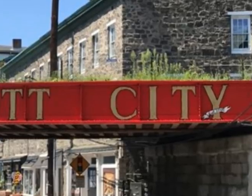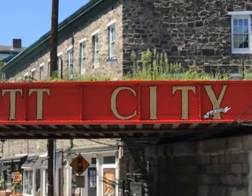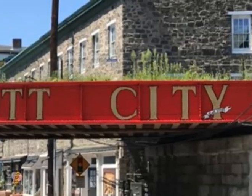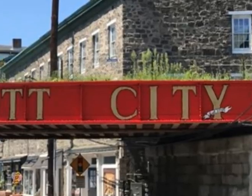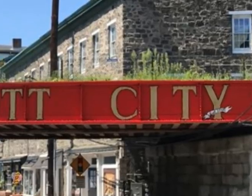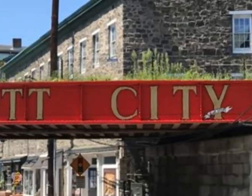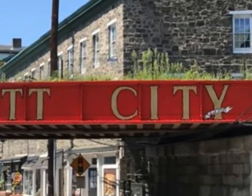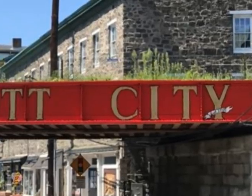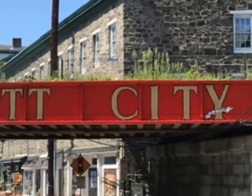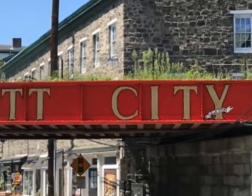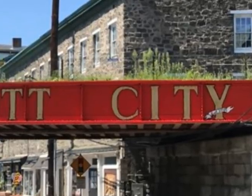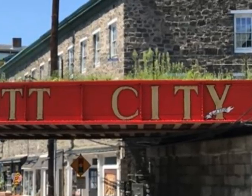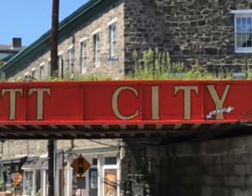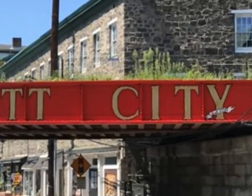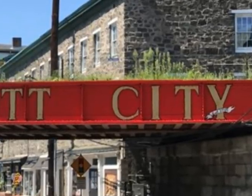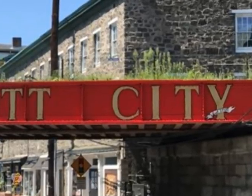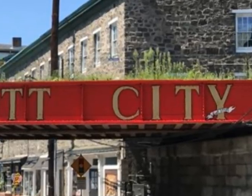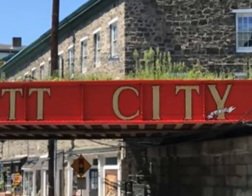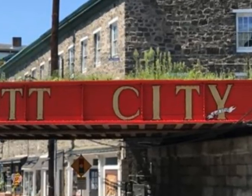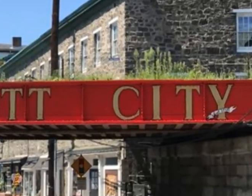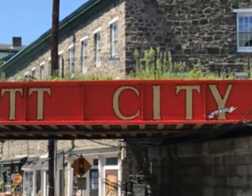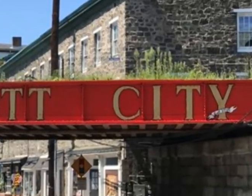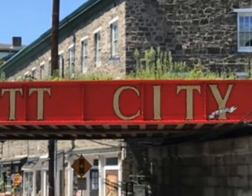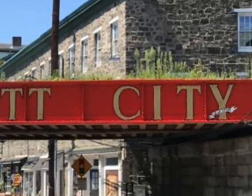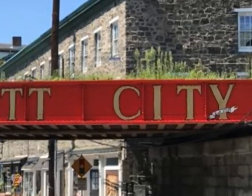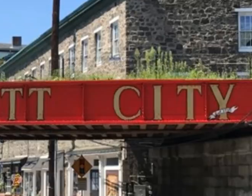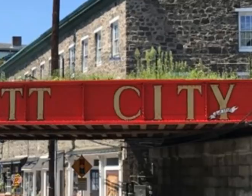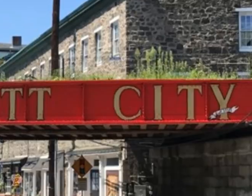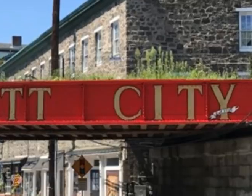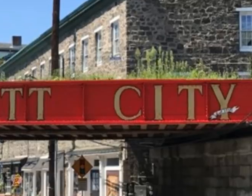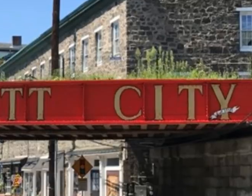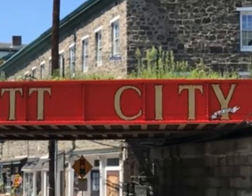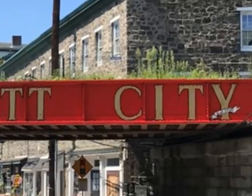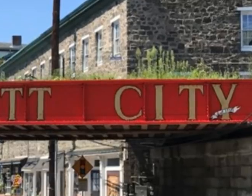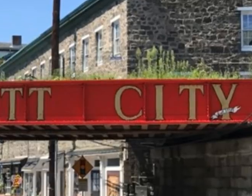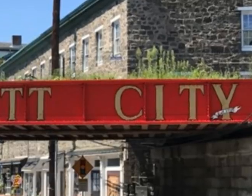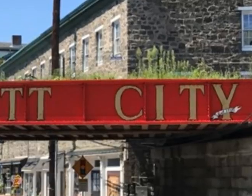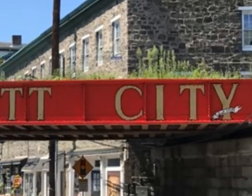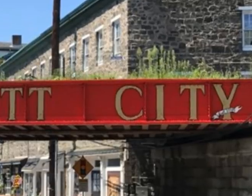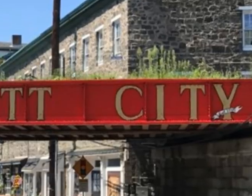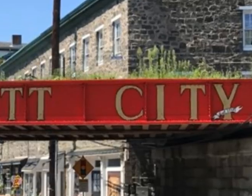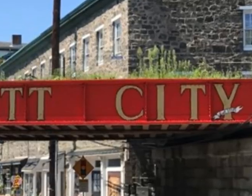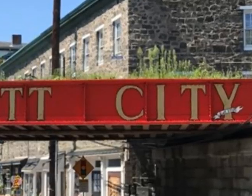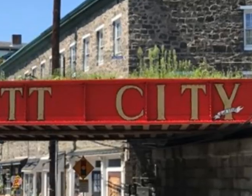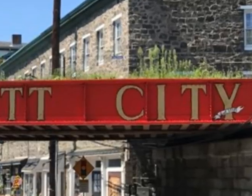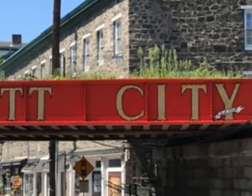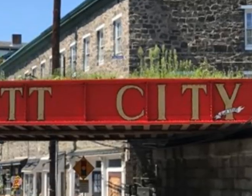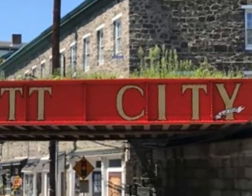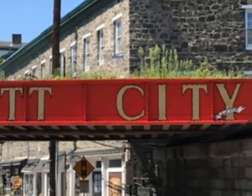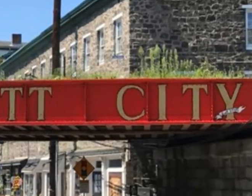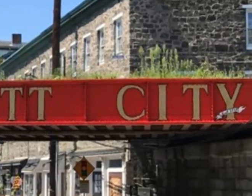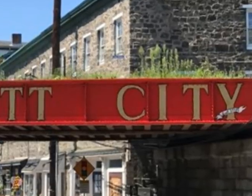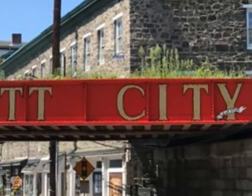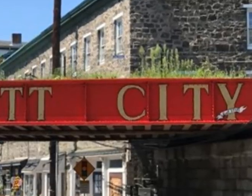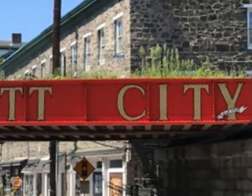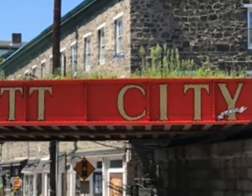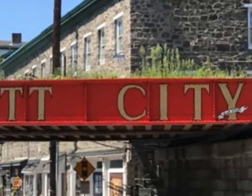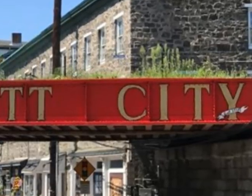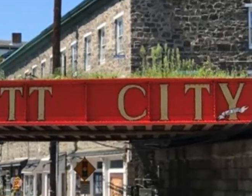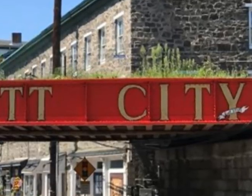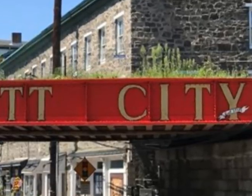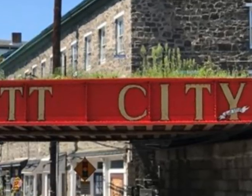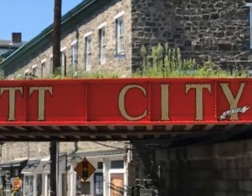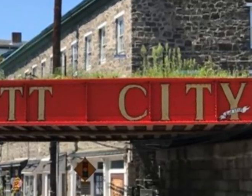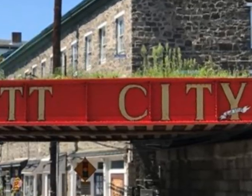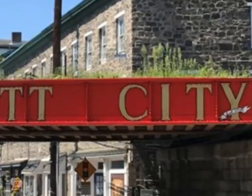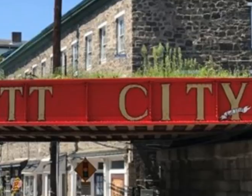year and a half from a thousand-year flood, this county showed that we can quickly get back up on our feet from a